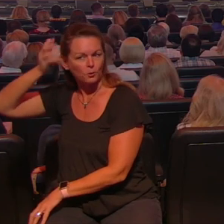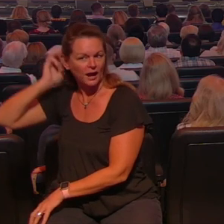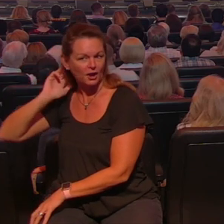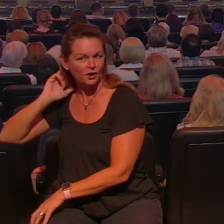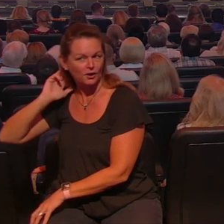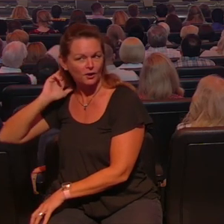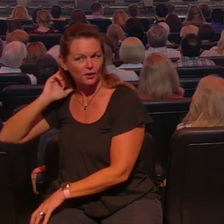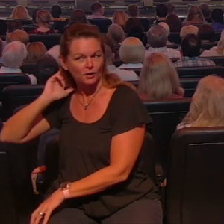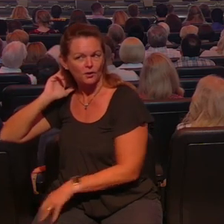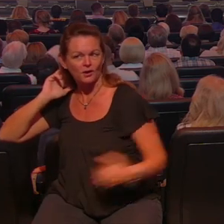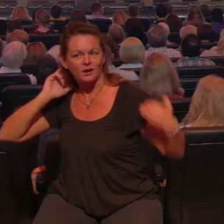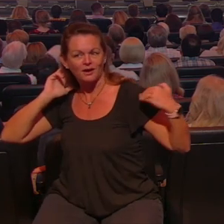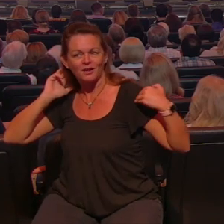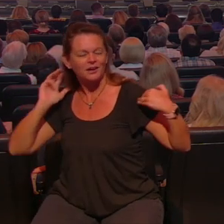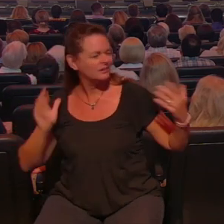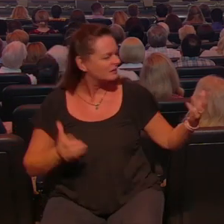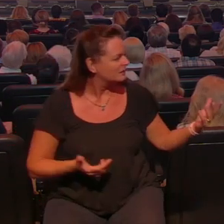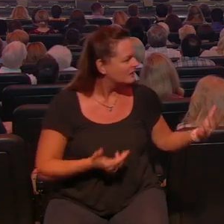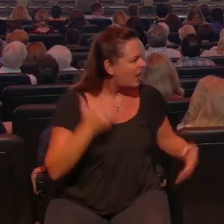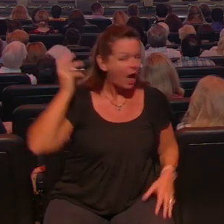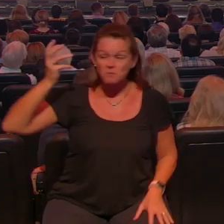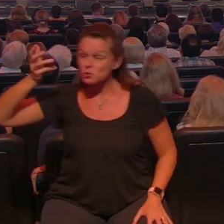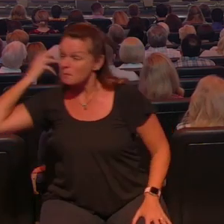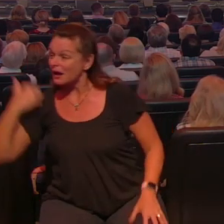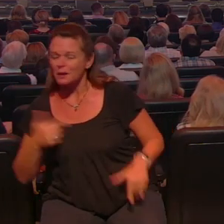and someone wrote me and said I'm combing my hair but I still stink